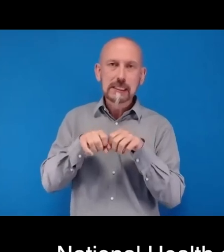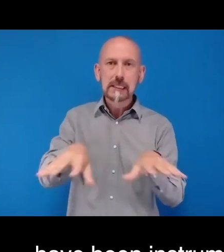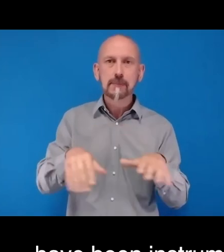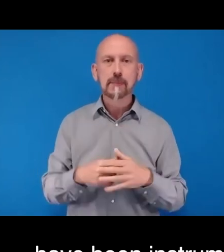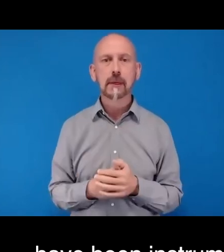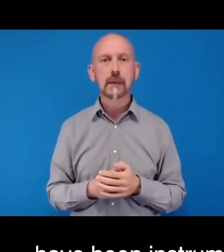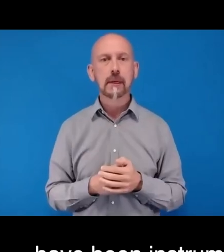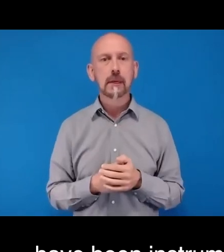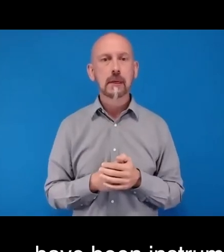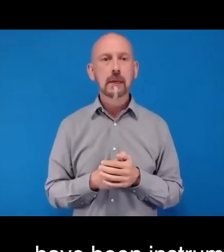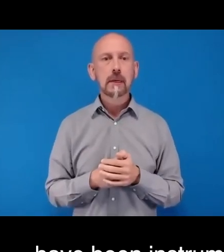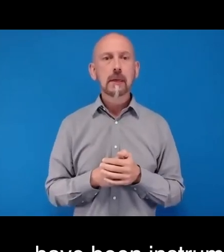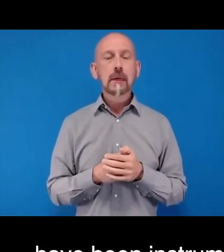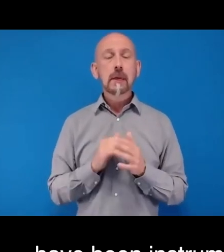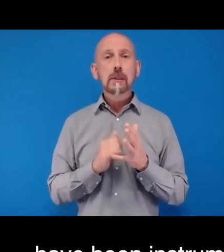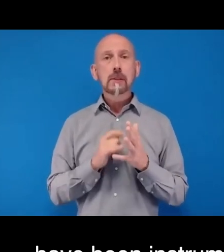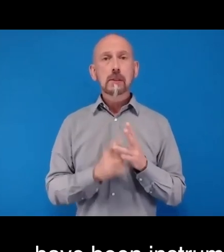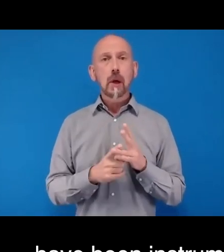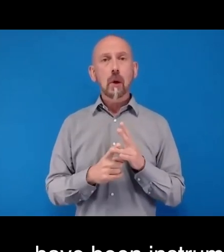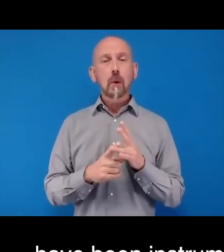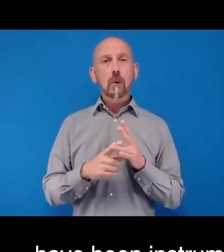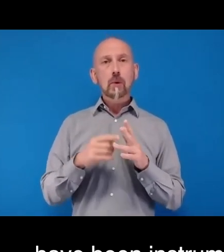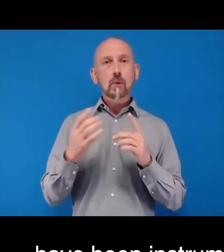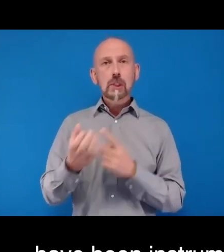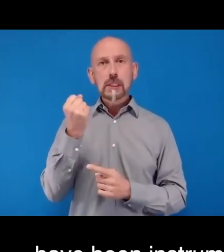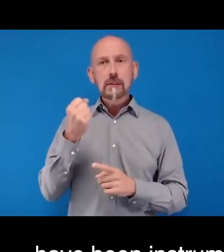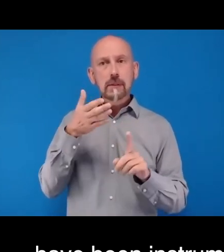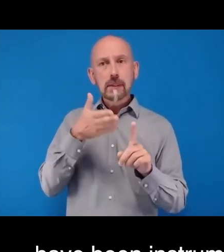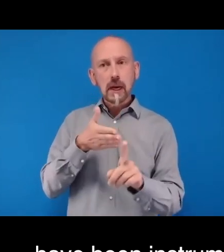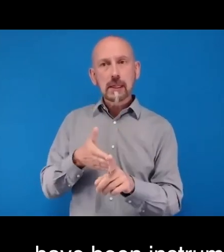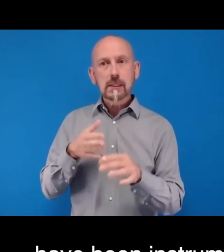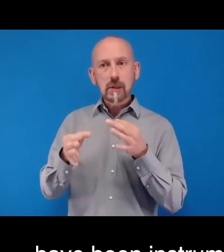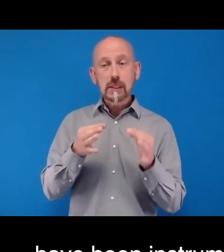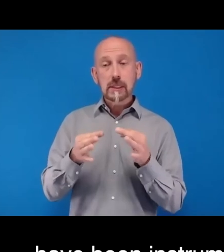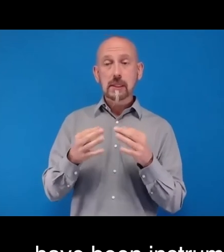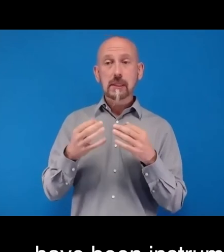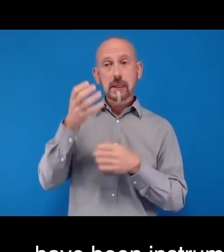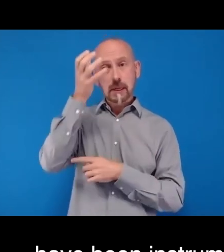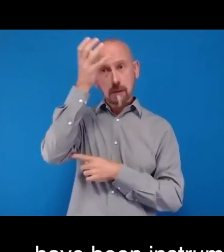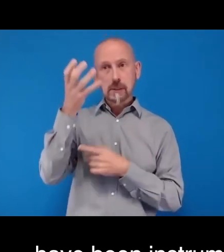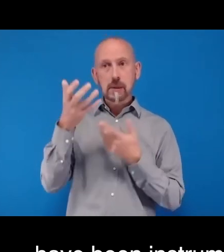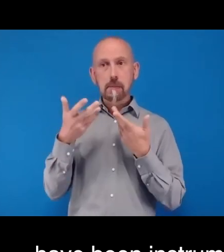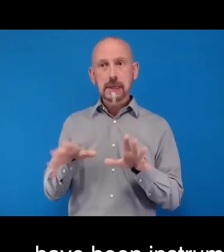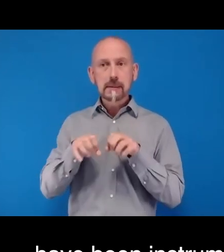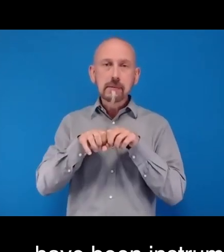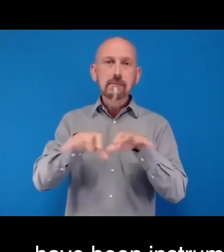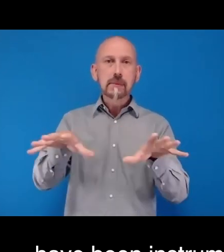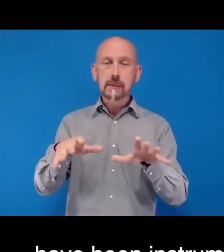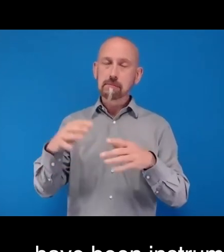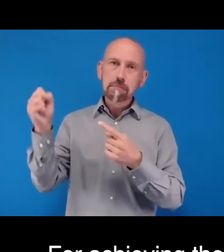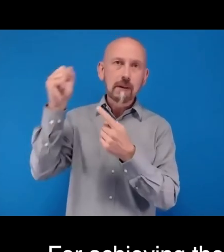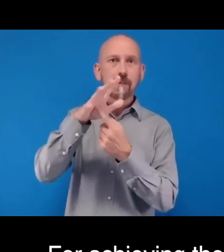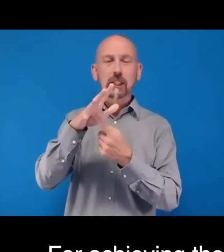For achieving the target set for universal health coverage, the current government has launched the first ever flagship social health protection